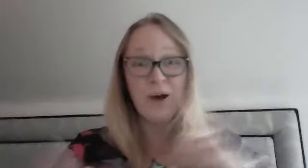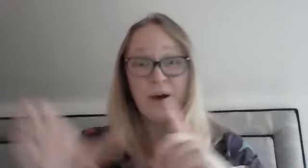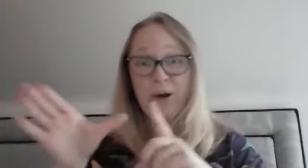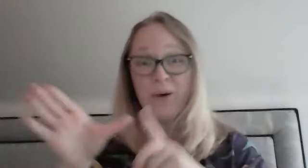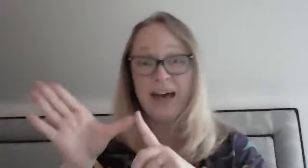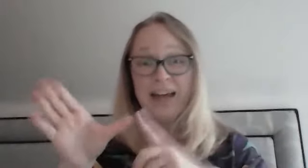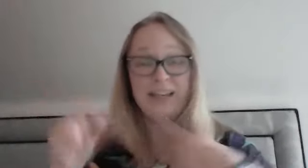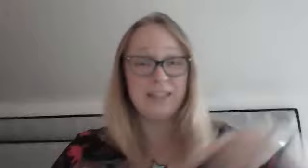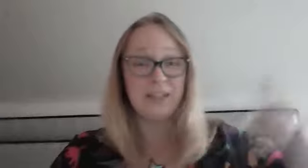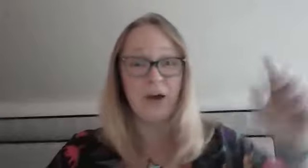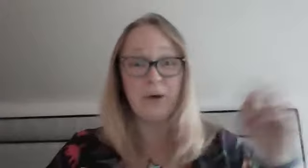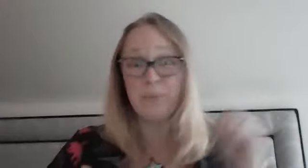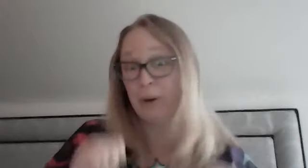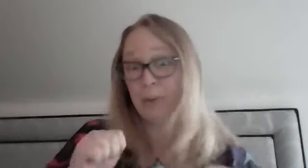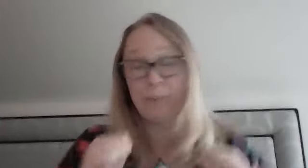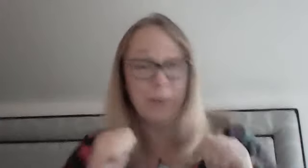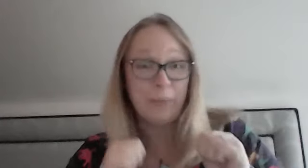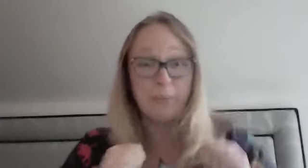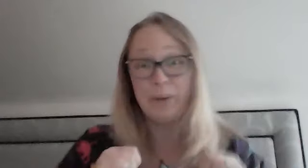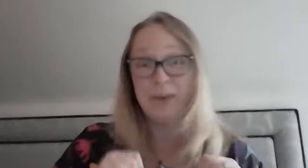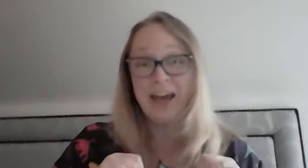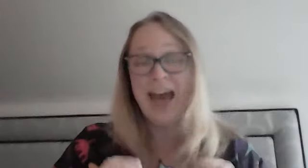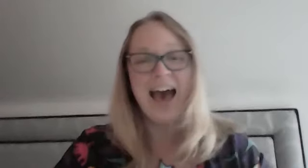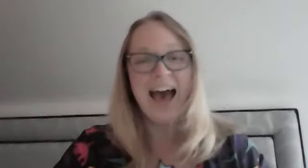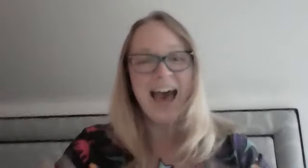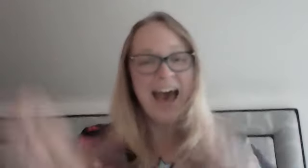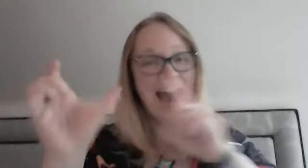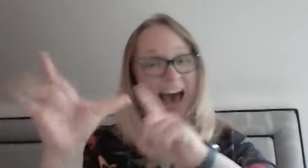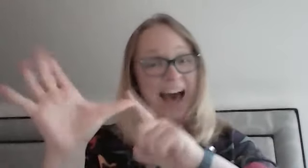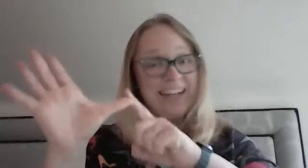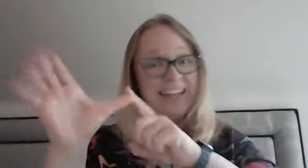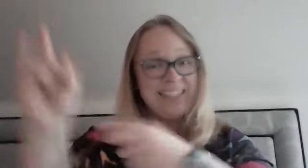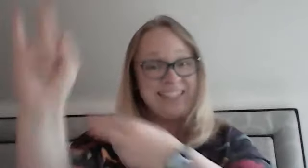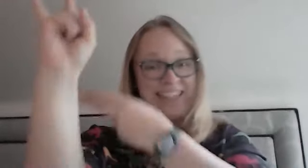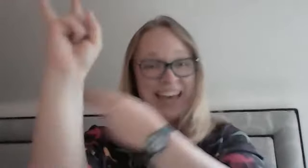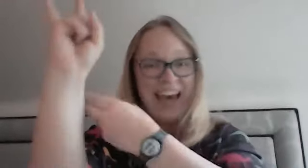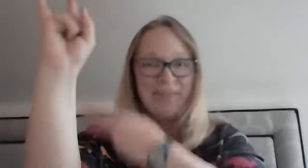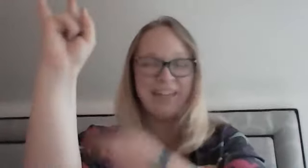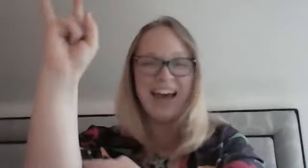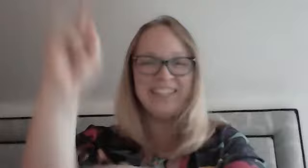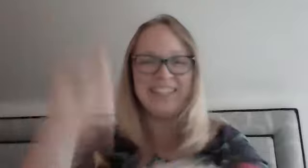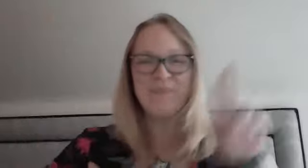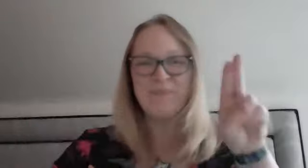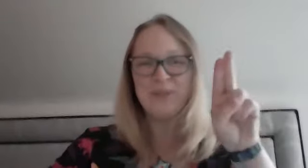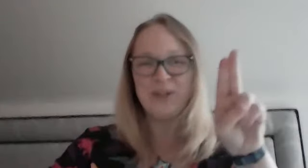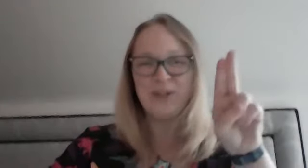Alice, go bump, bump, bump. Alice, the camel has two